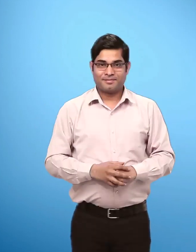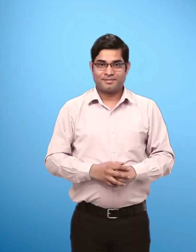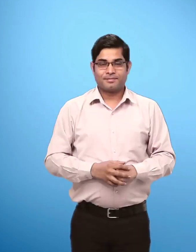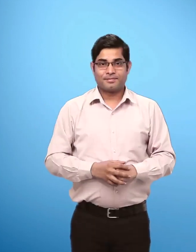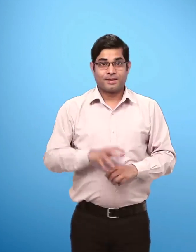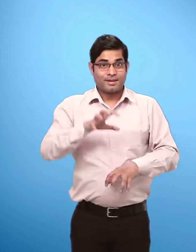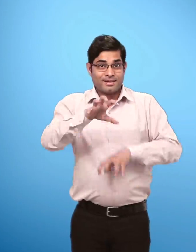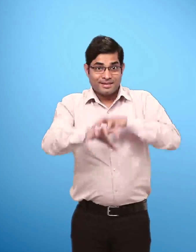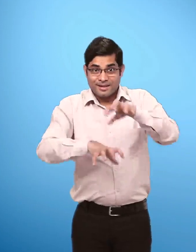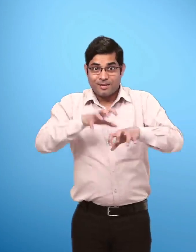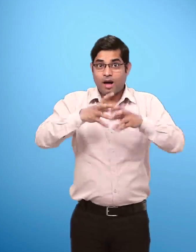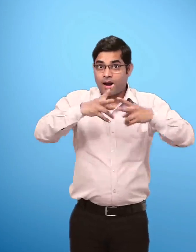Animal 1